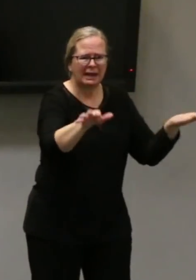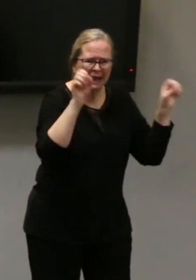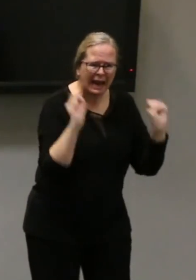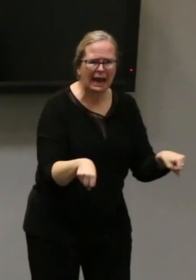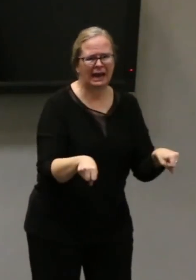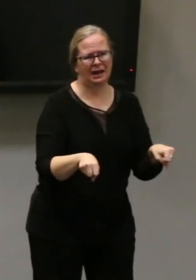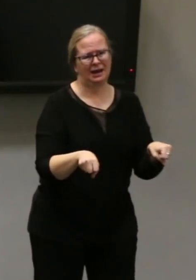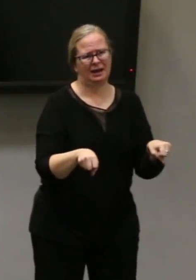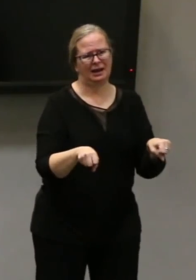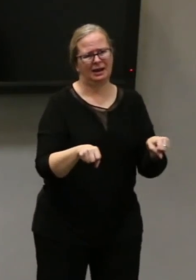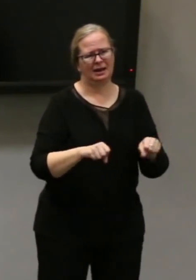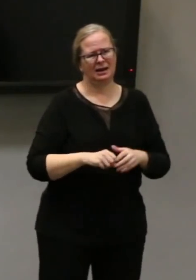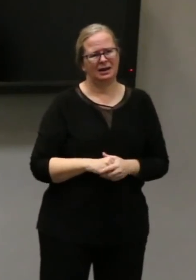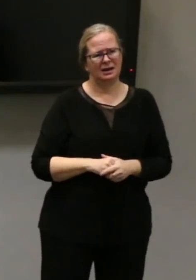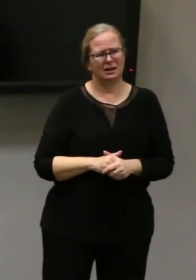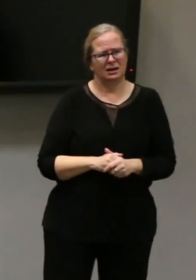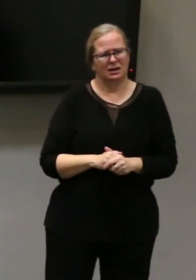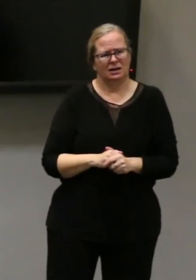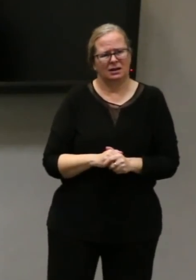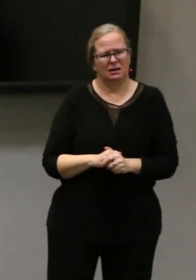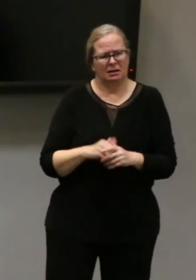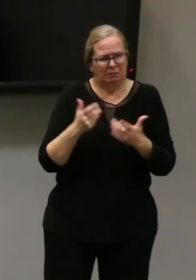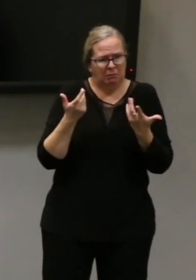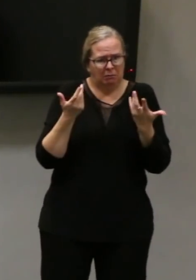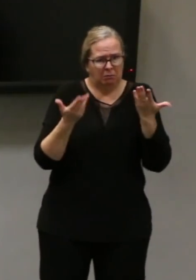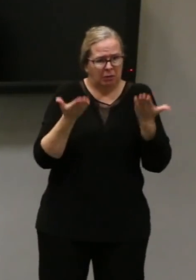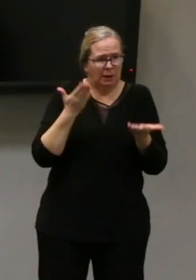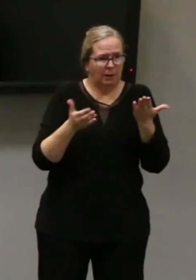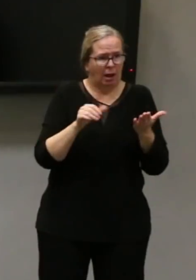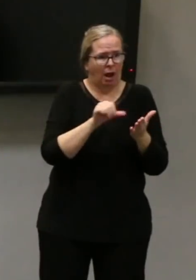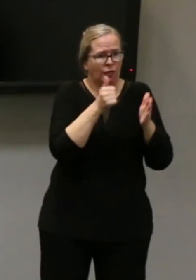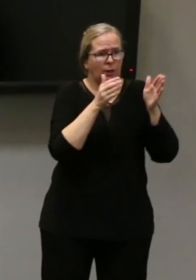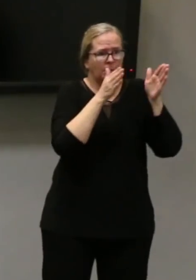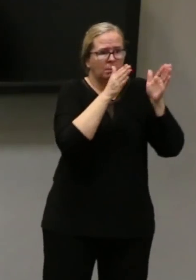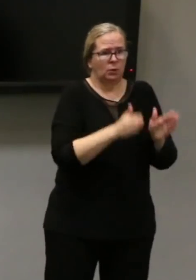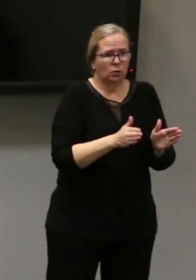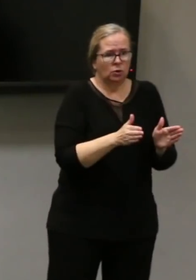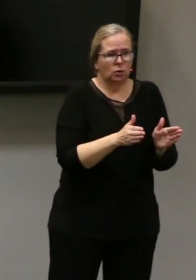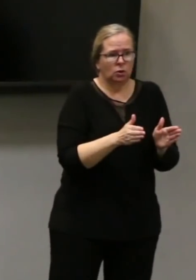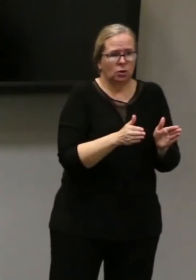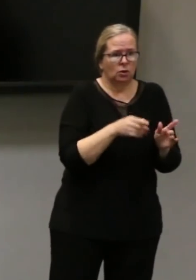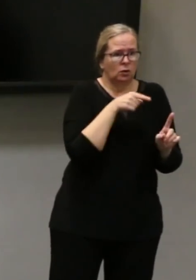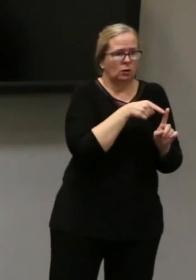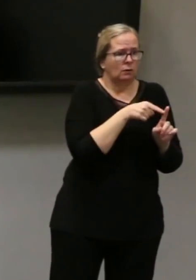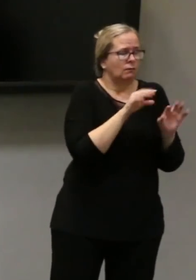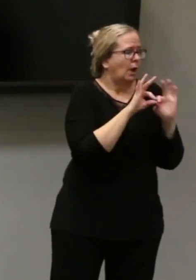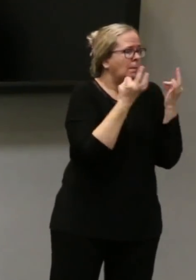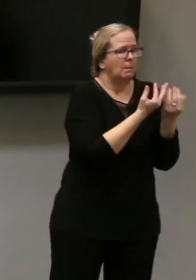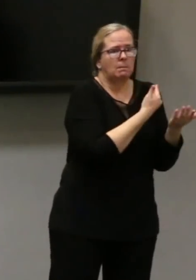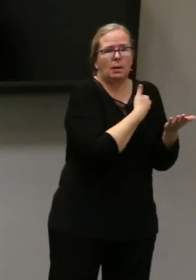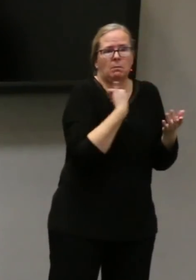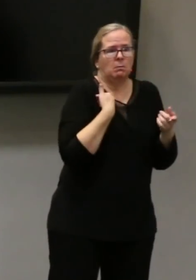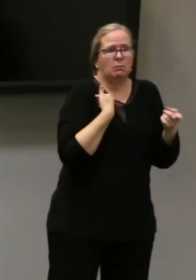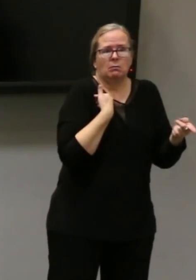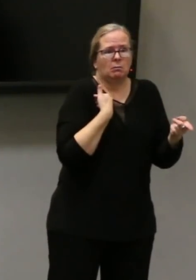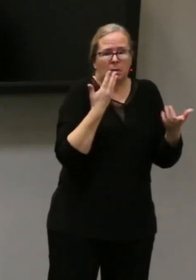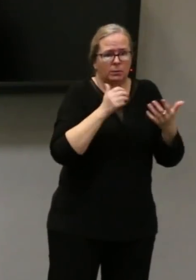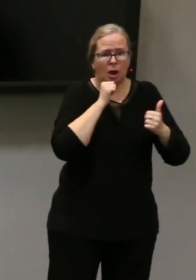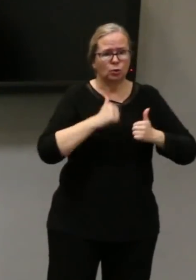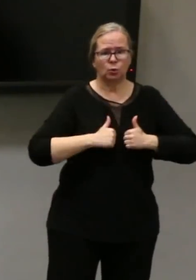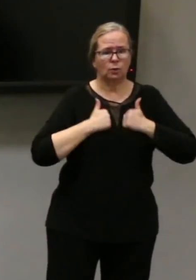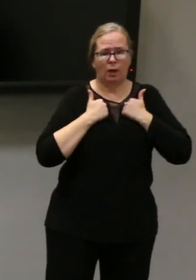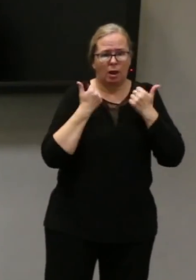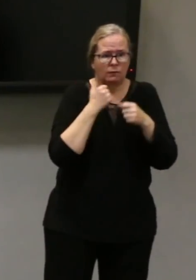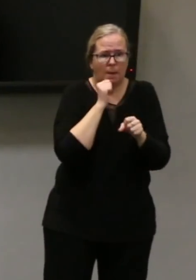ill or even not survive as a result of you being careless. So I expect you. I